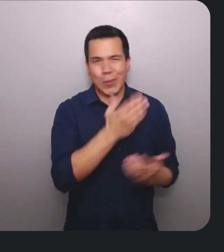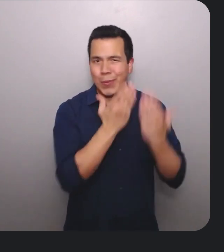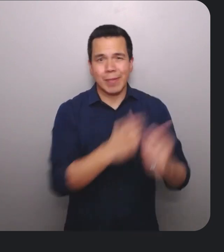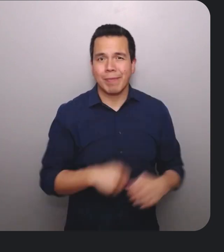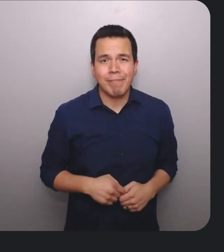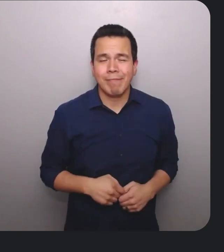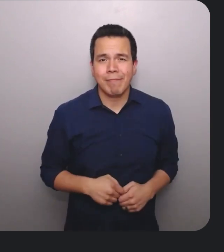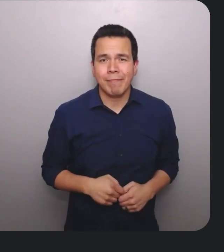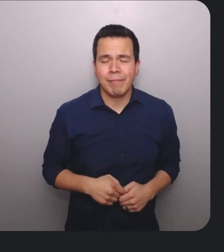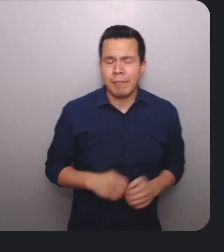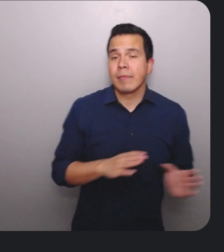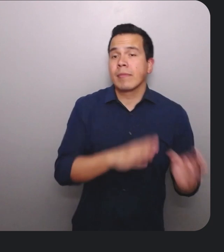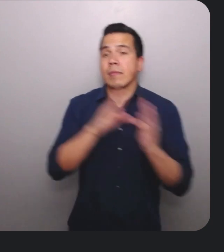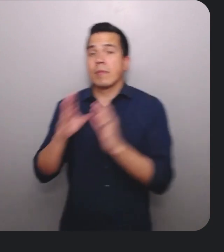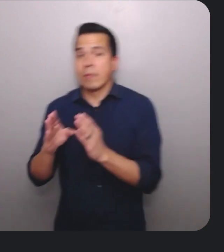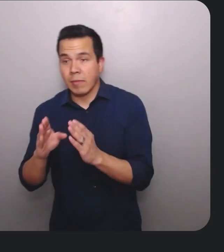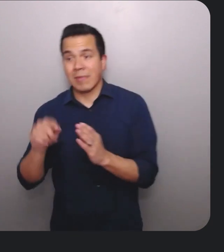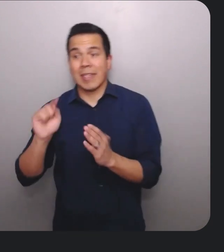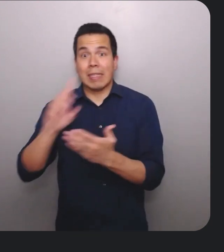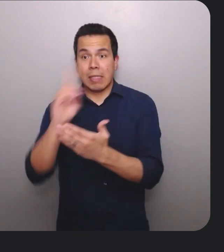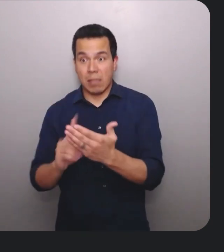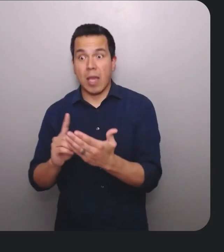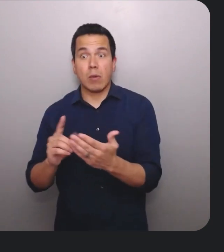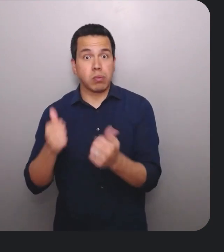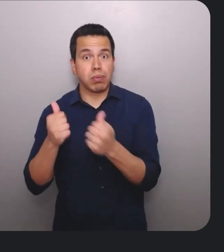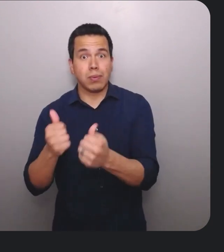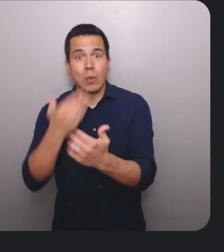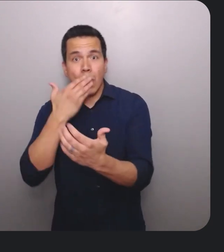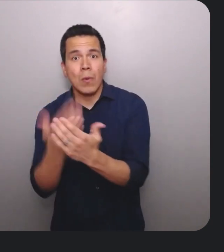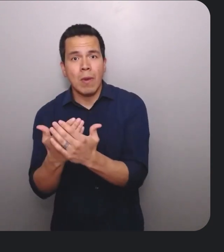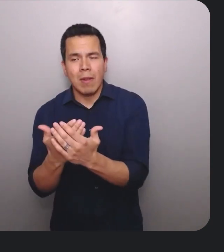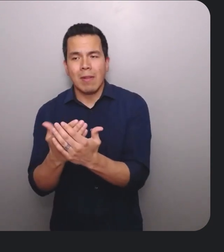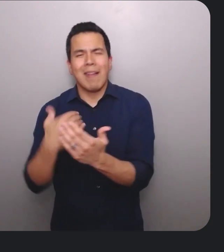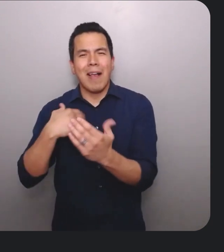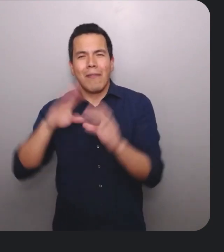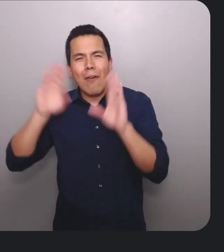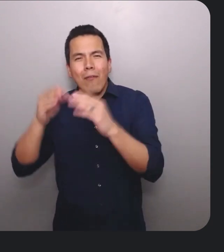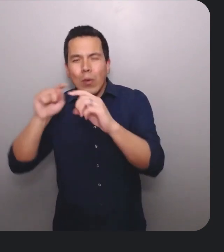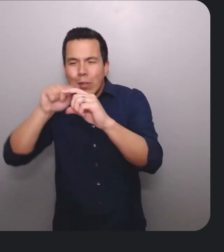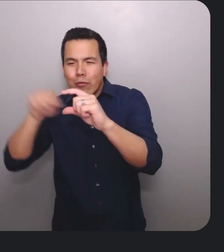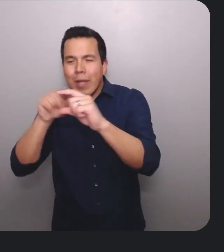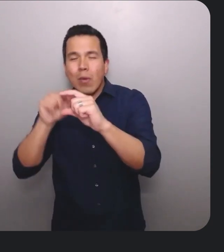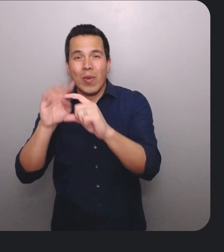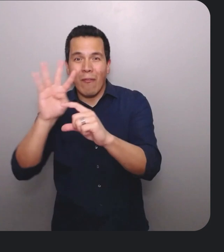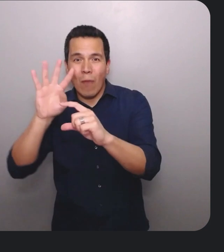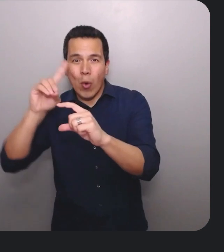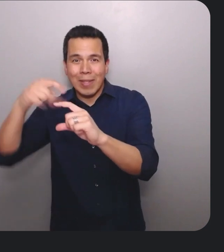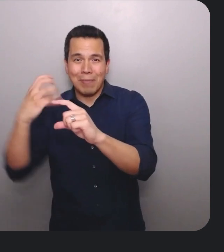recommend this approach. Let's discuss an example of a design that performed very well. Here we have a focus ring with the padding of four dip